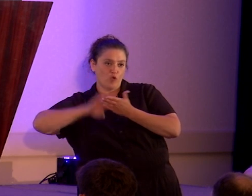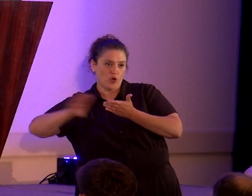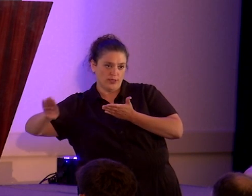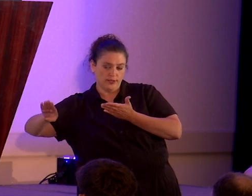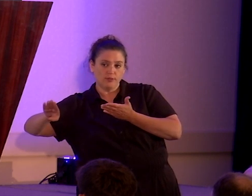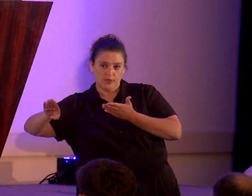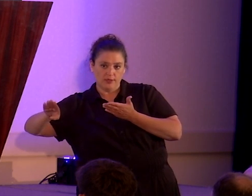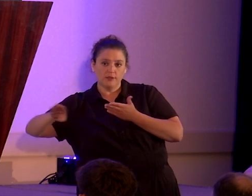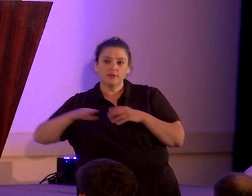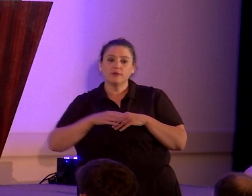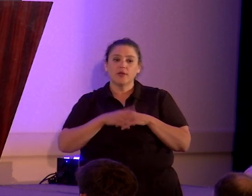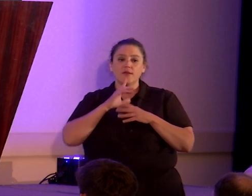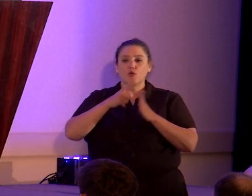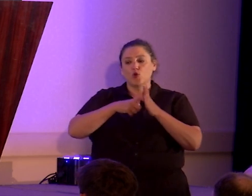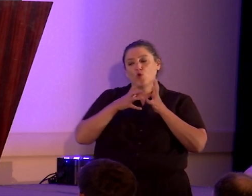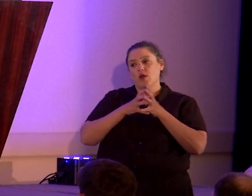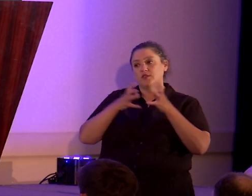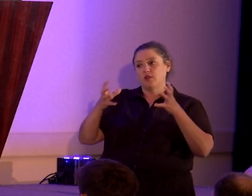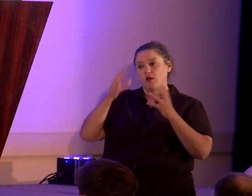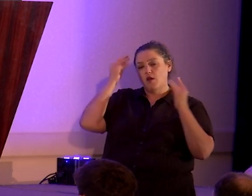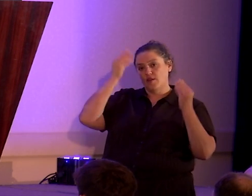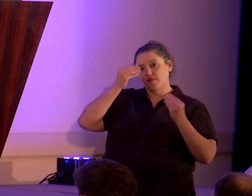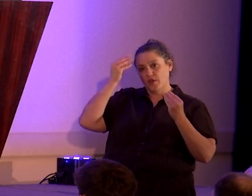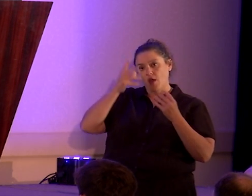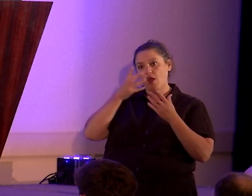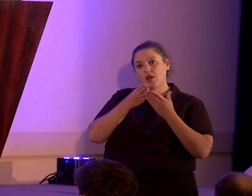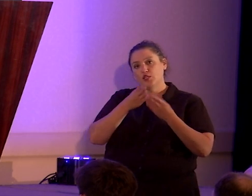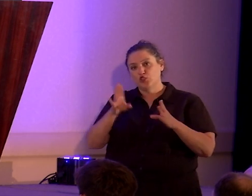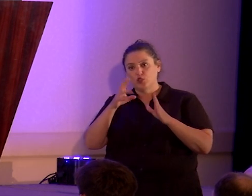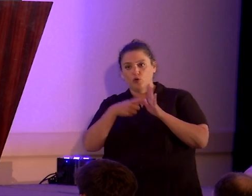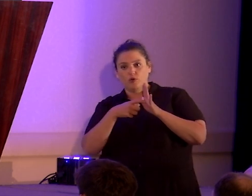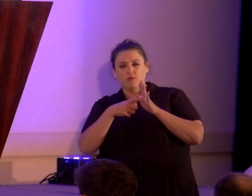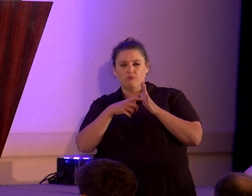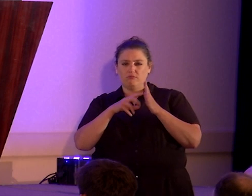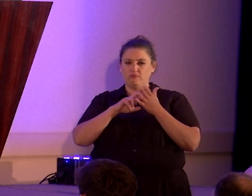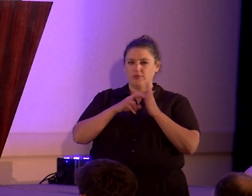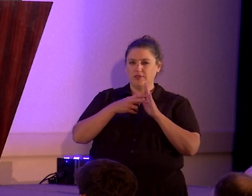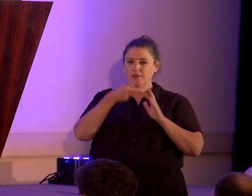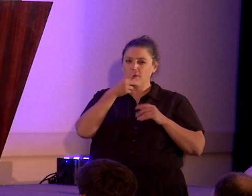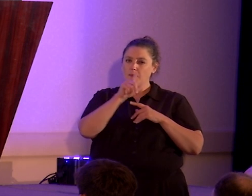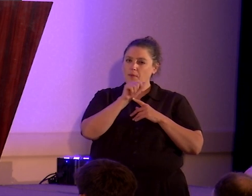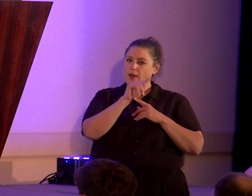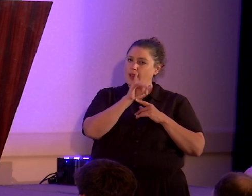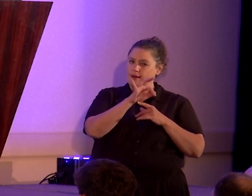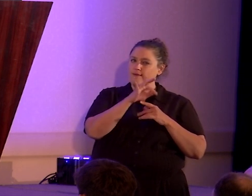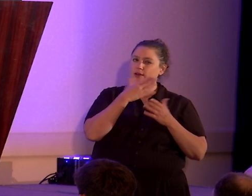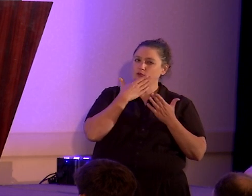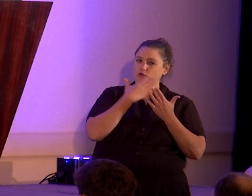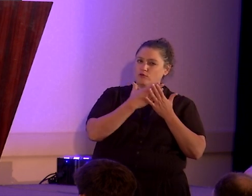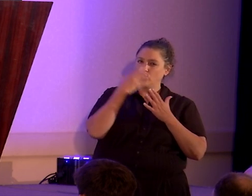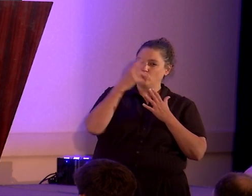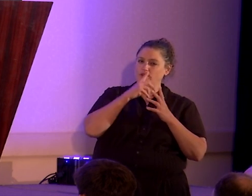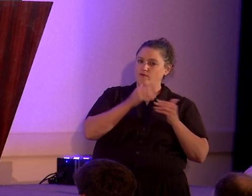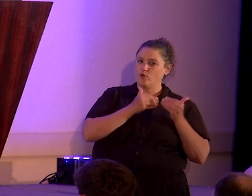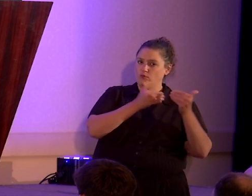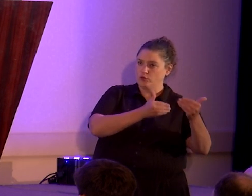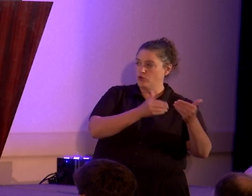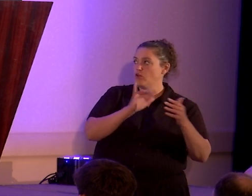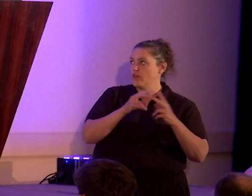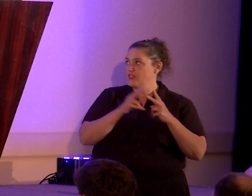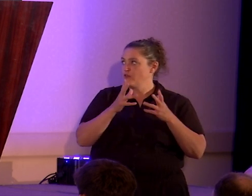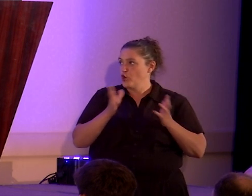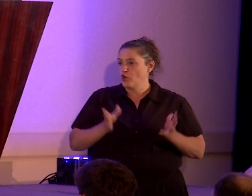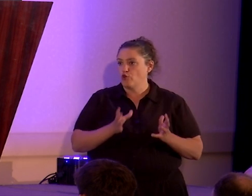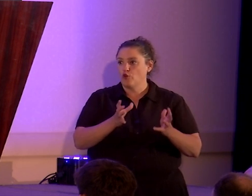it requires a lot of thought, it generally implies that the plaintiff has good grounds to proceed. So that's very encouraging.